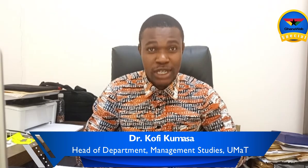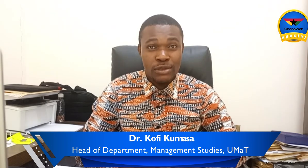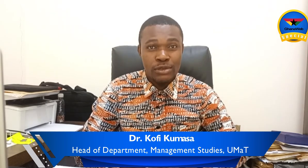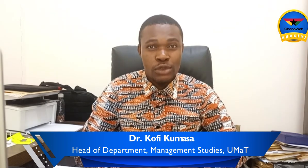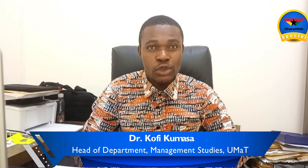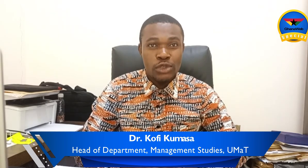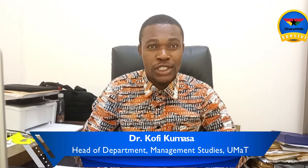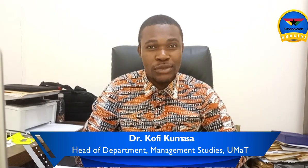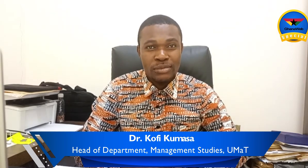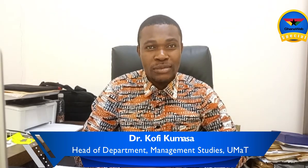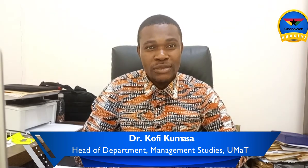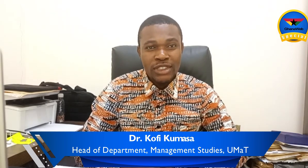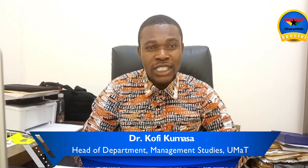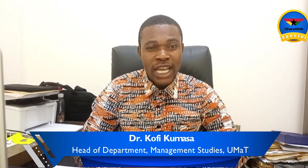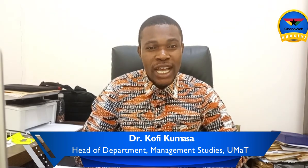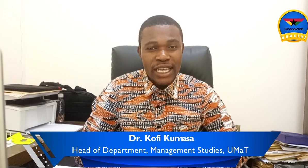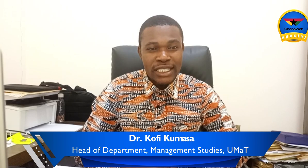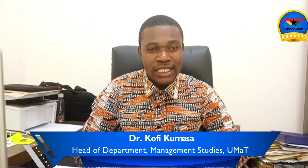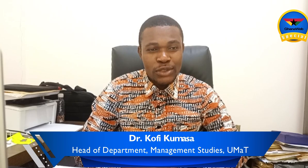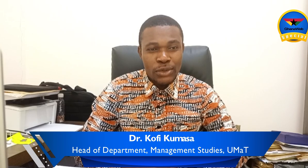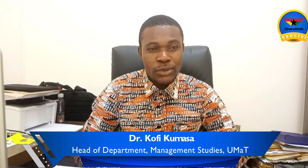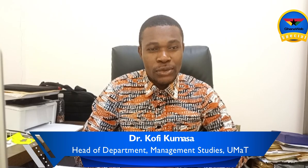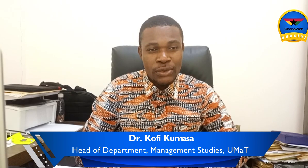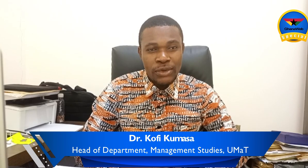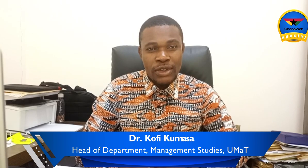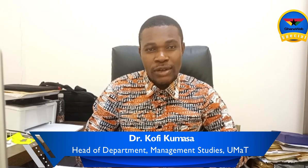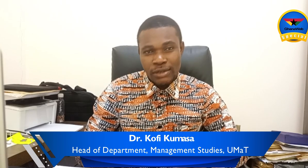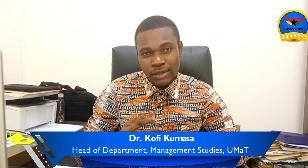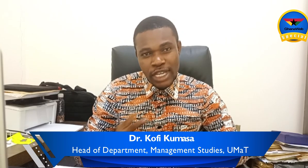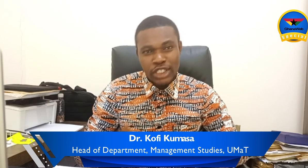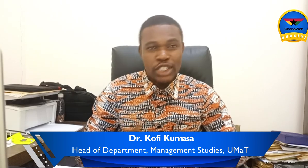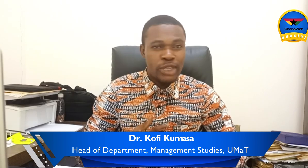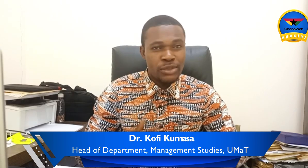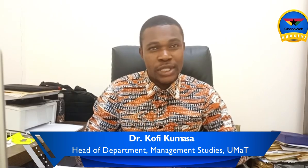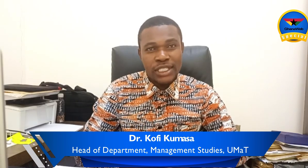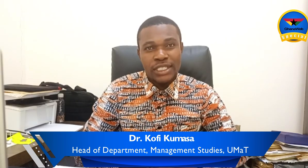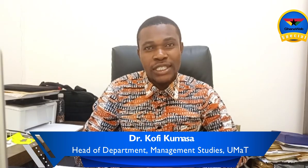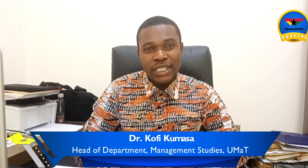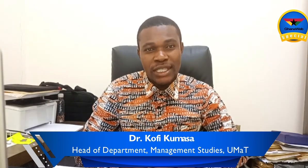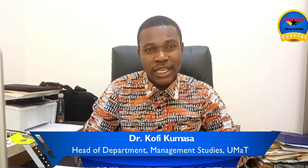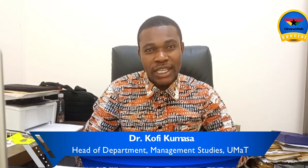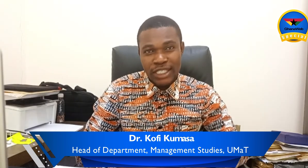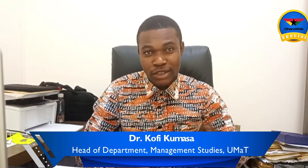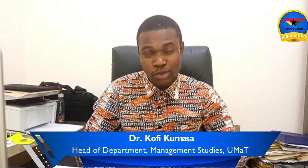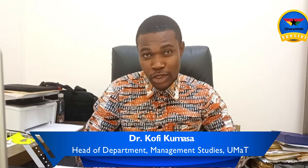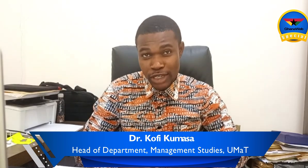student. And so engagement with the dean of the graduate